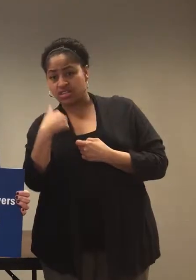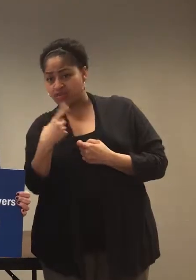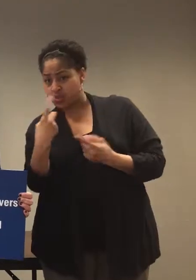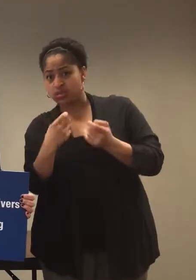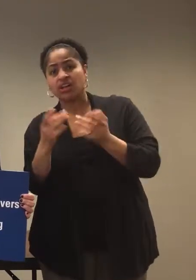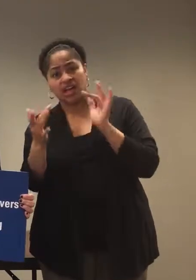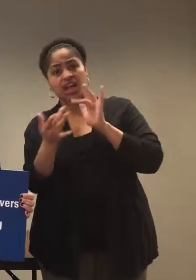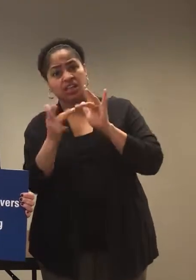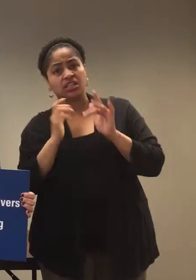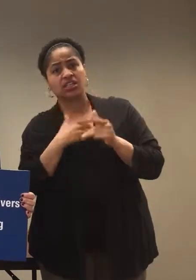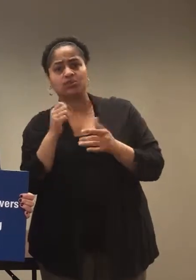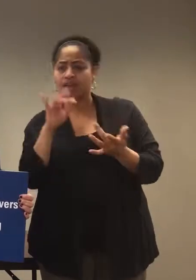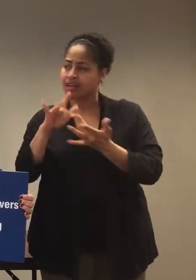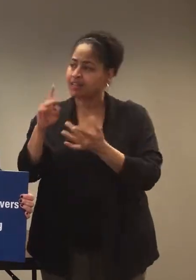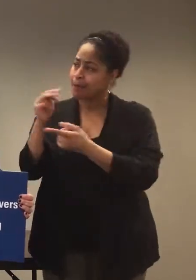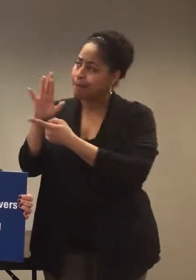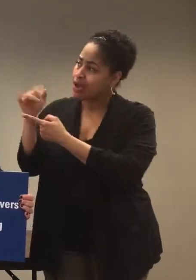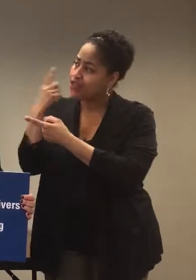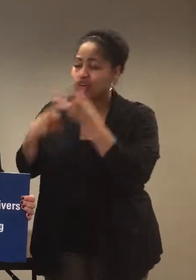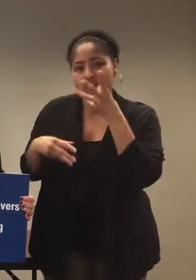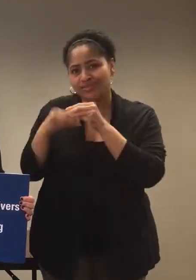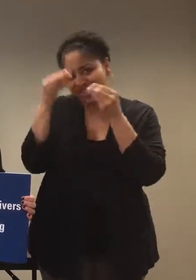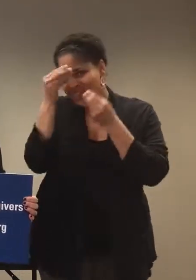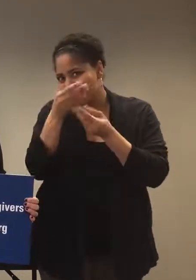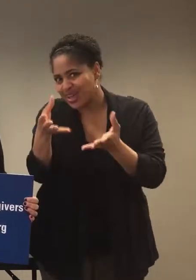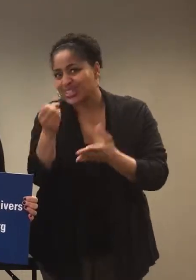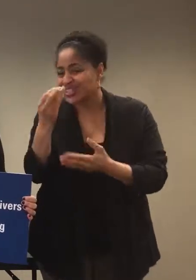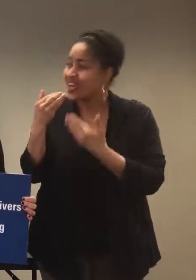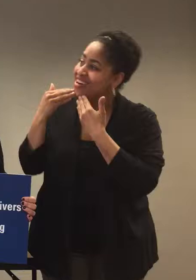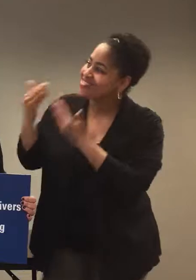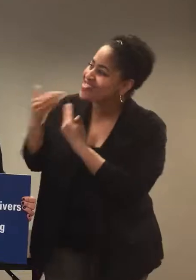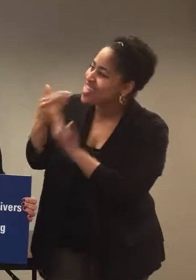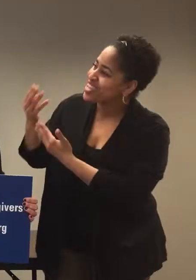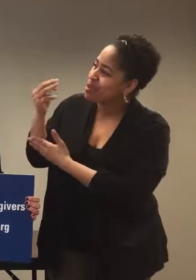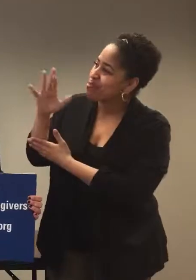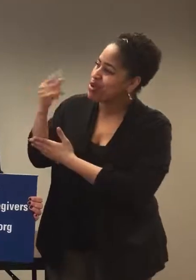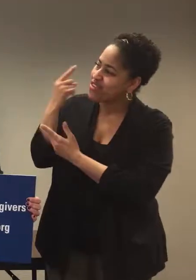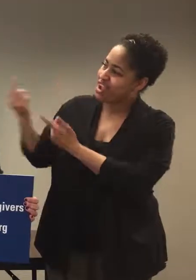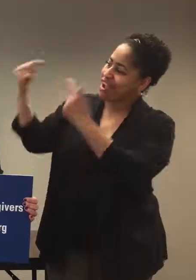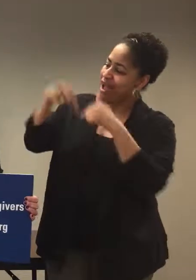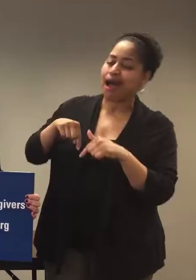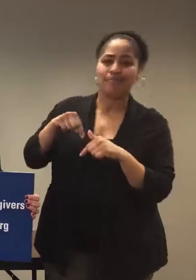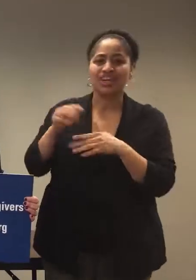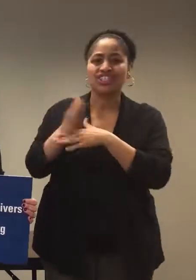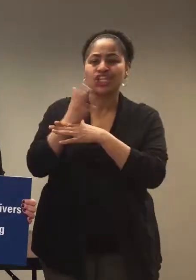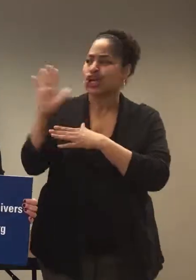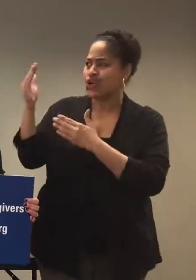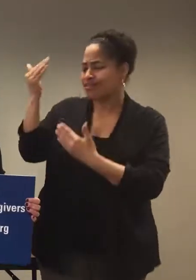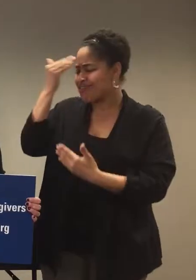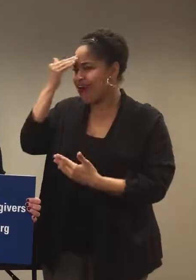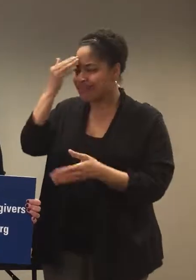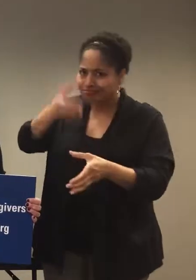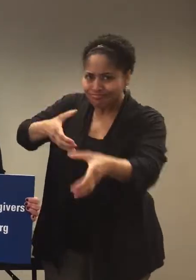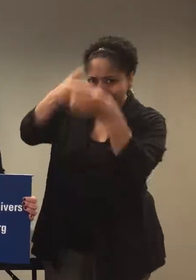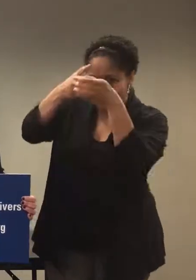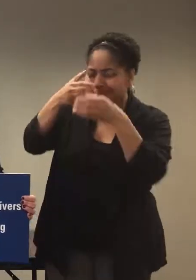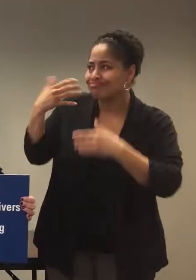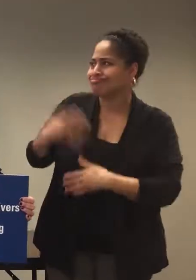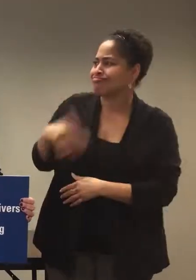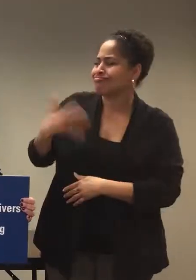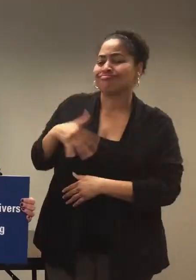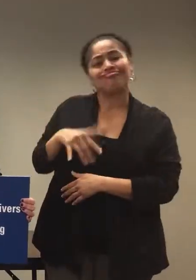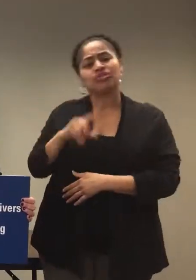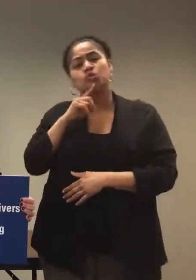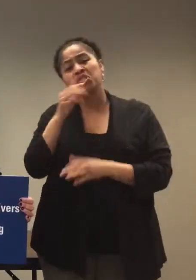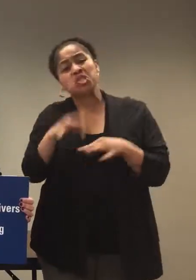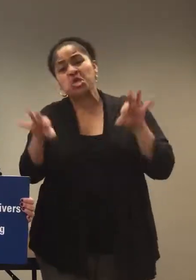out then we can get in touch with Mary for additional information. So thank you so much Mary for coming and sharing your knowledge. I mean this is this